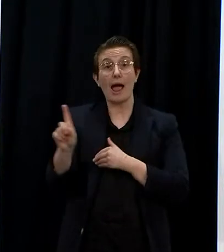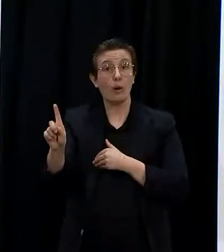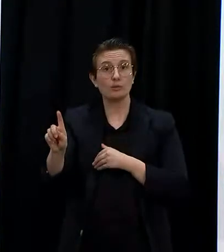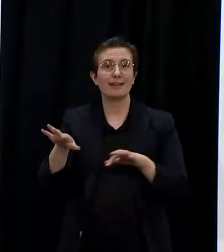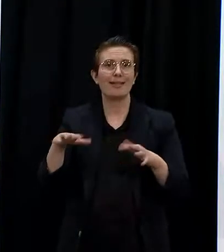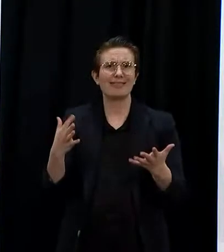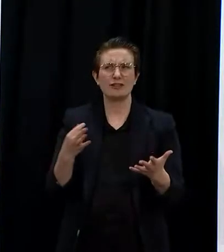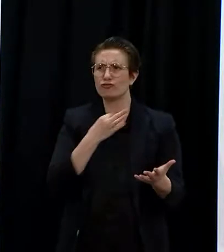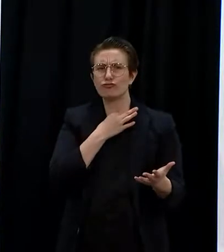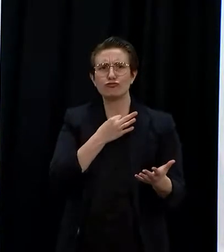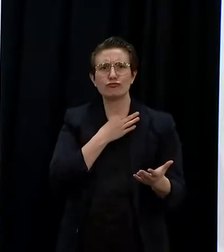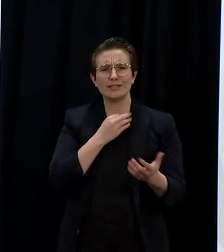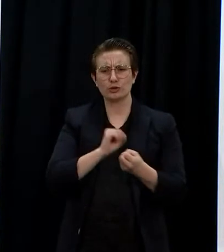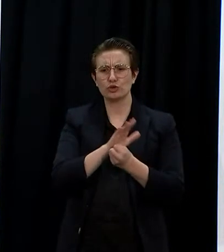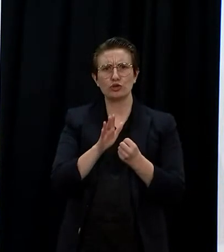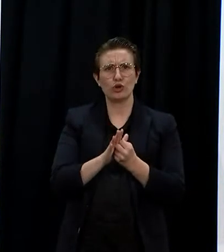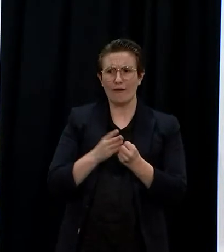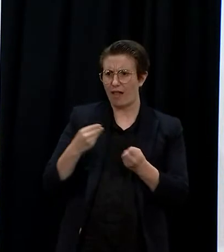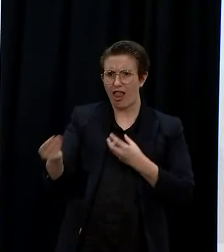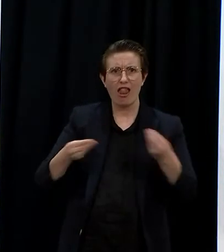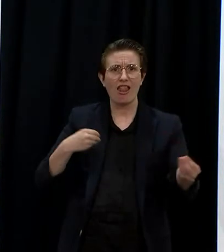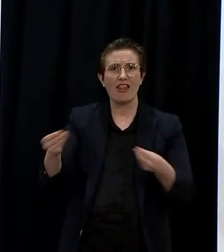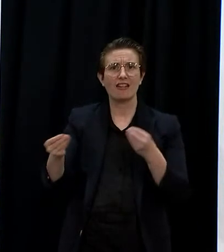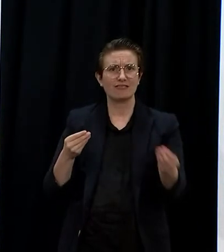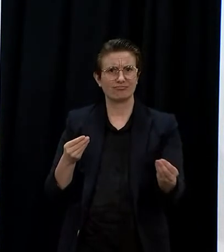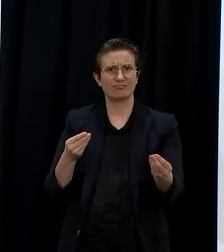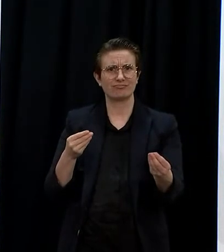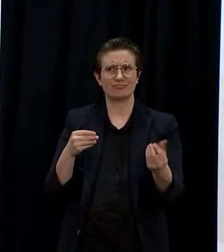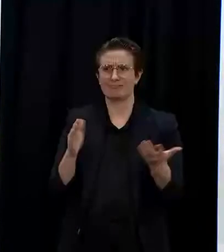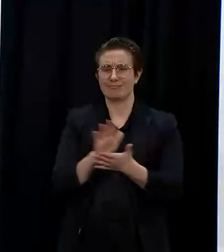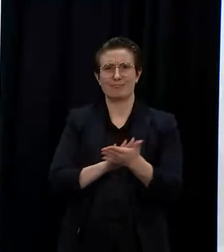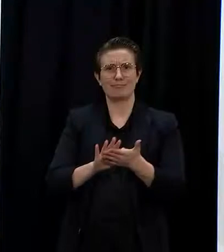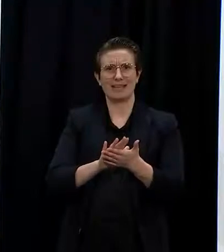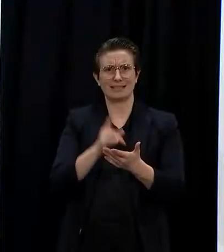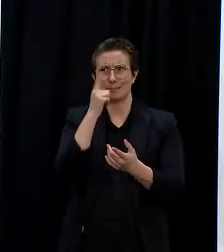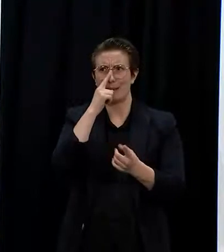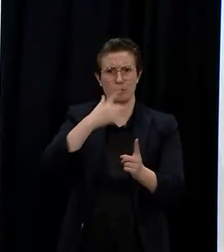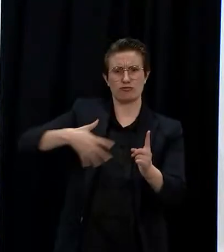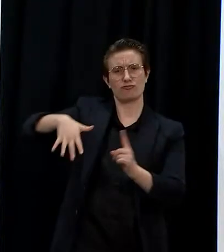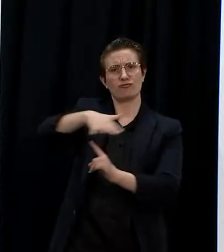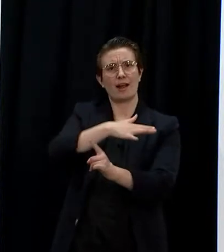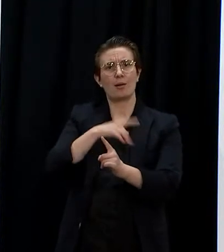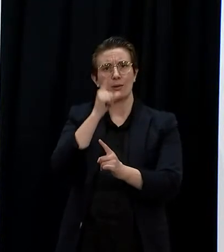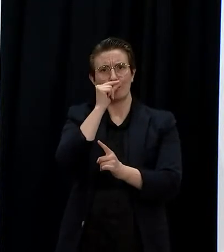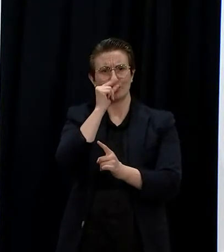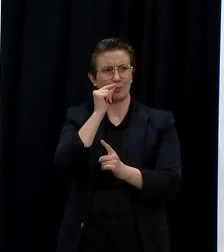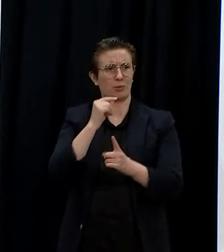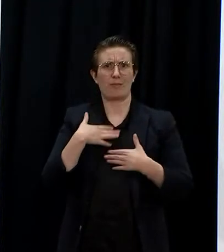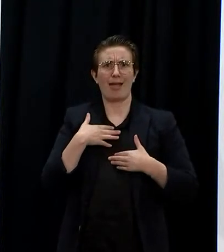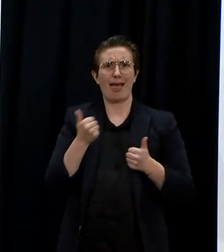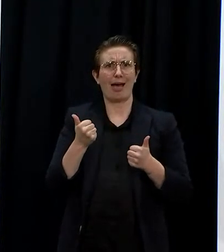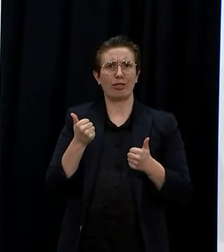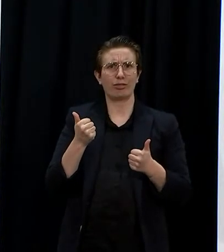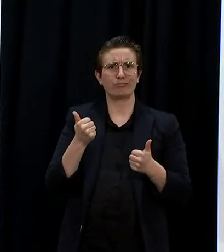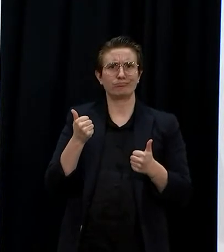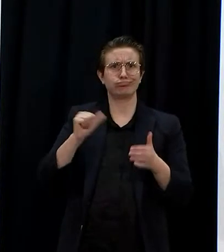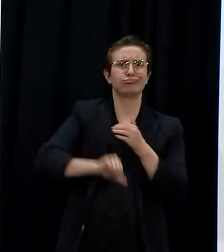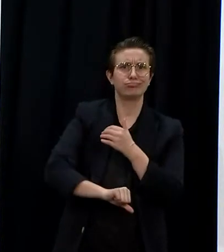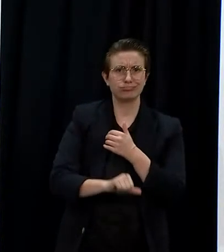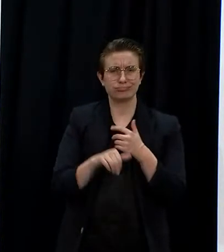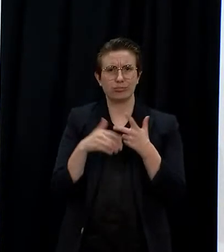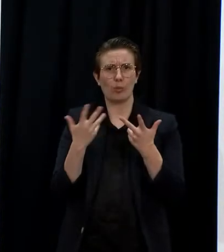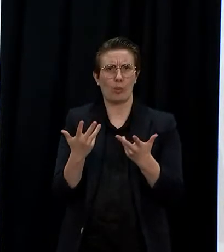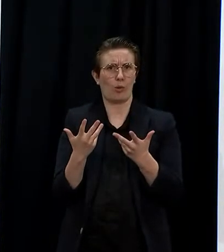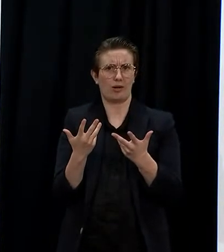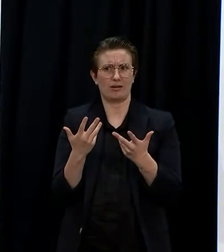risk prolonging this lockdown for yourself and for others. Now, while we haven't seen widespread evidence of